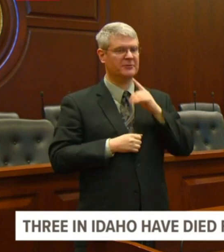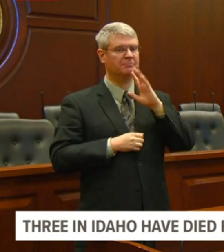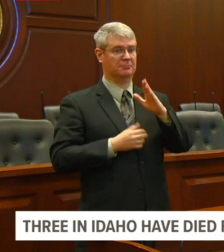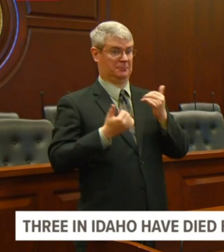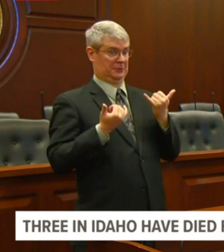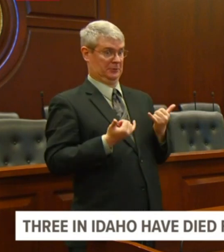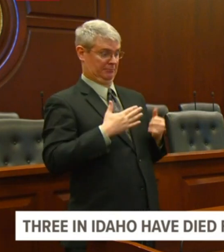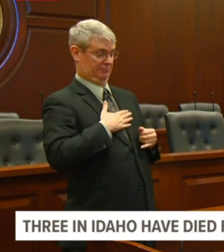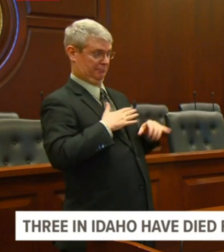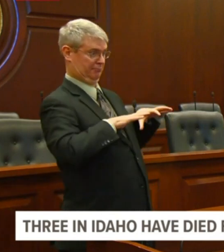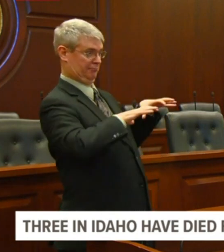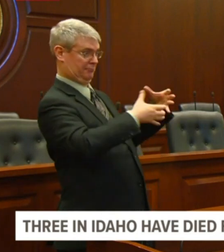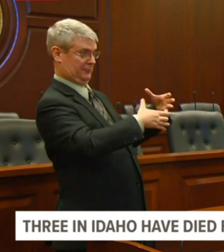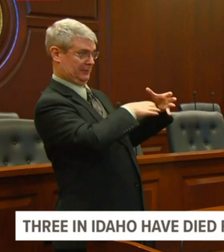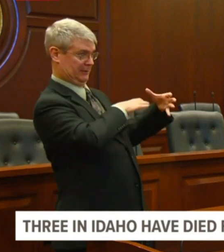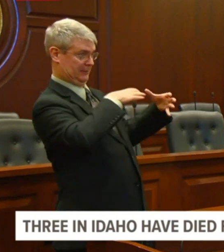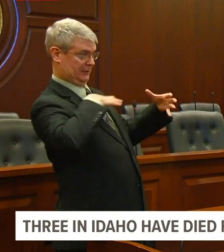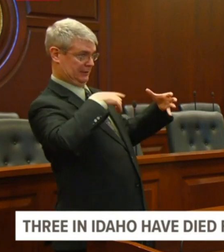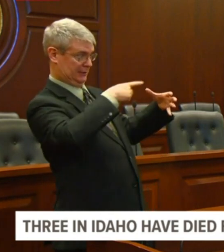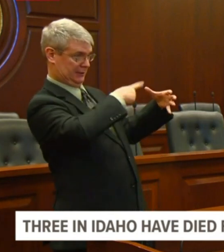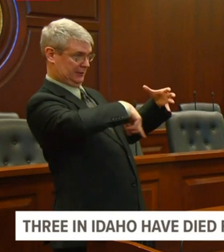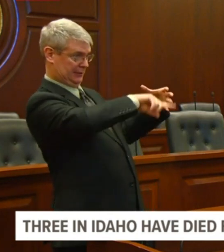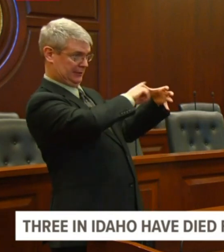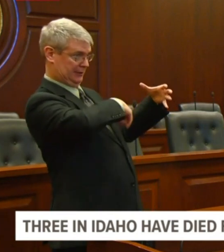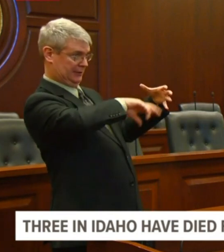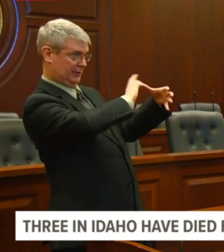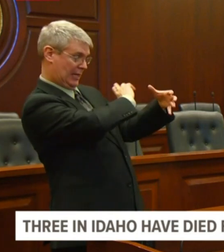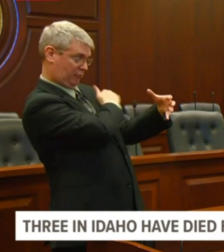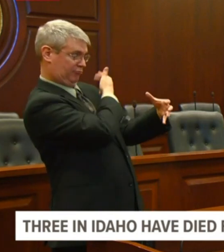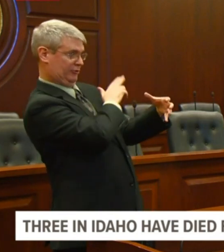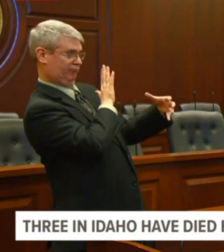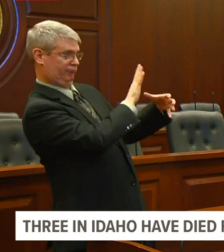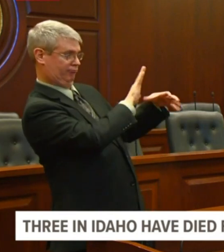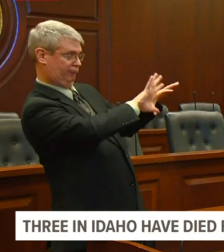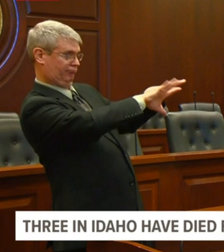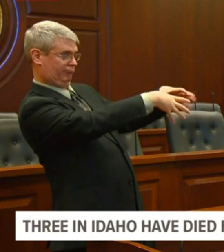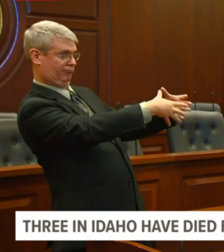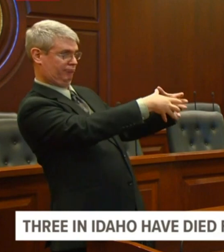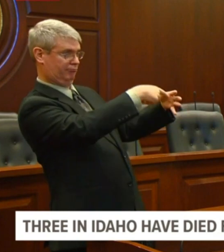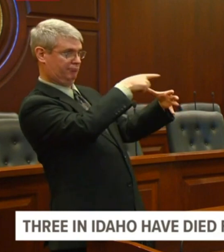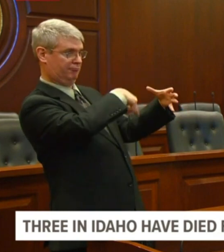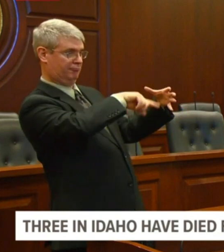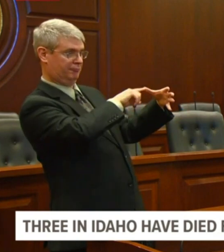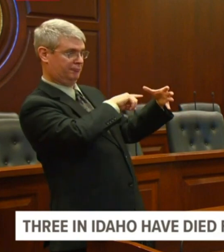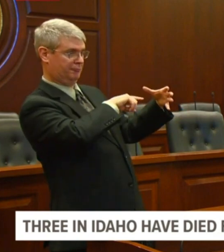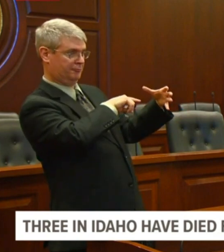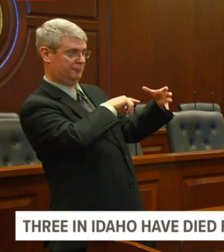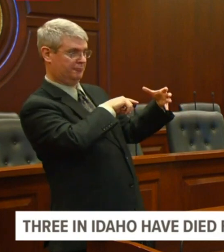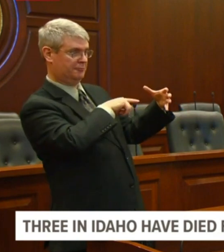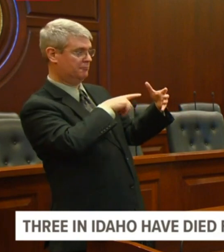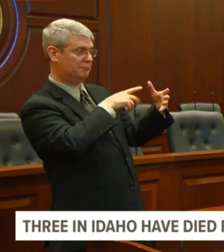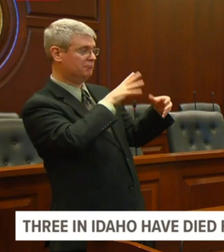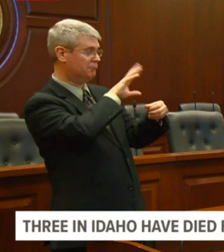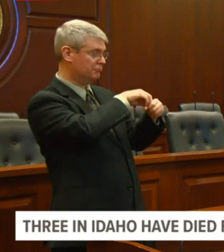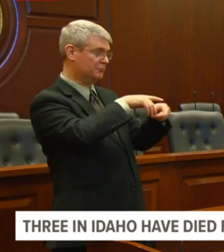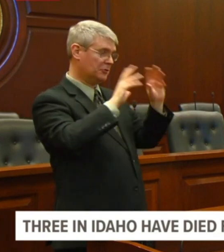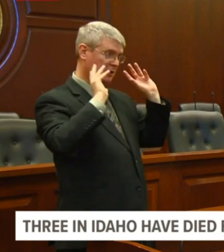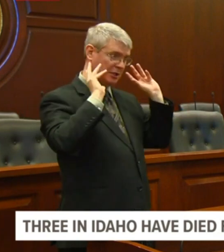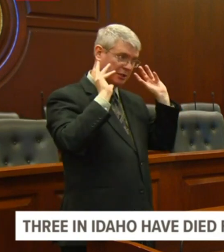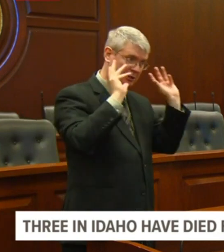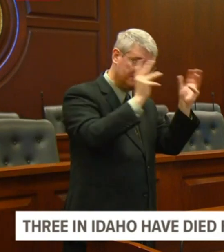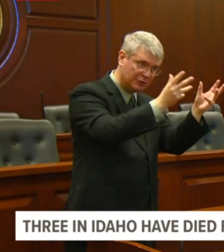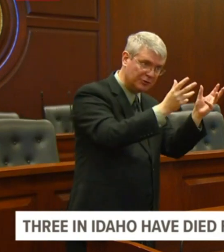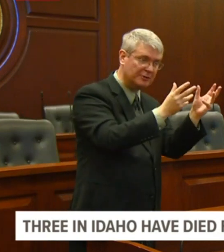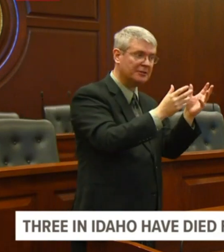uh, the whole healthcare system, whether it's, uh, an ambulance district in rural Idaho, or our biggest hospitals, we are